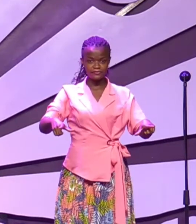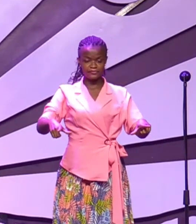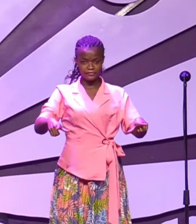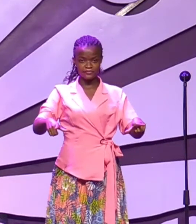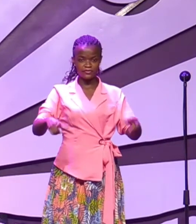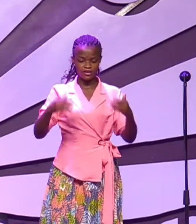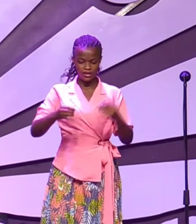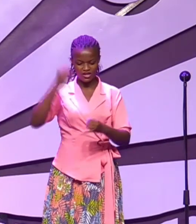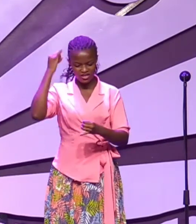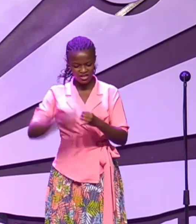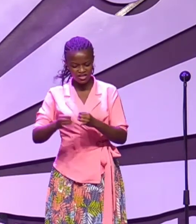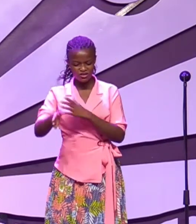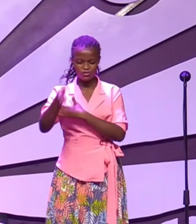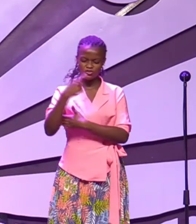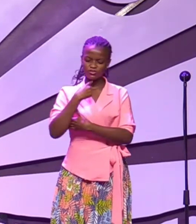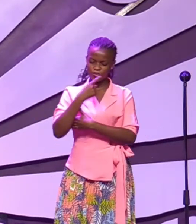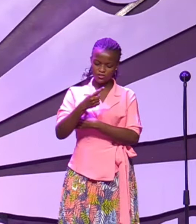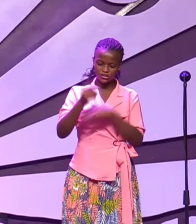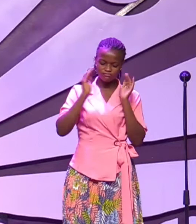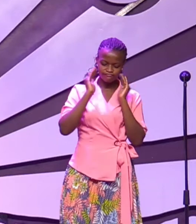land finally God said Moses